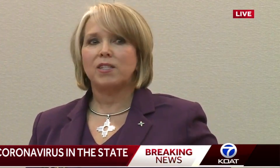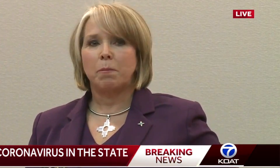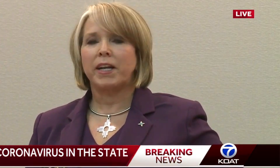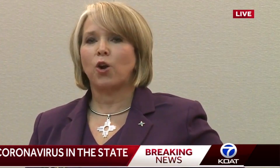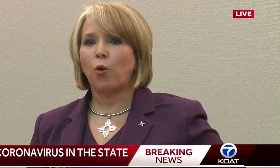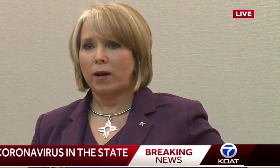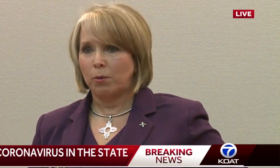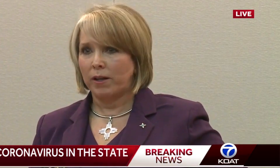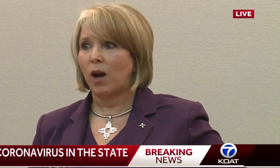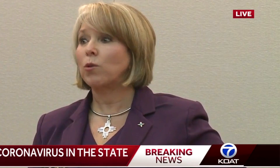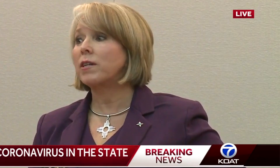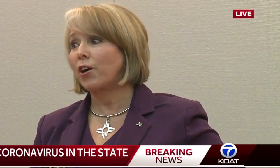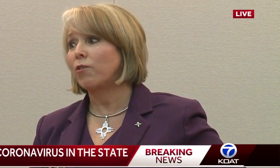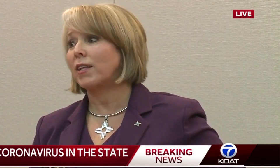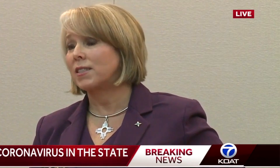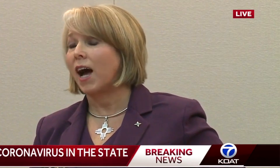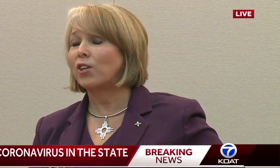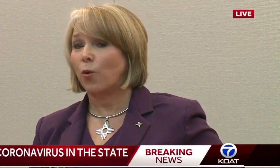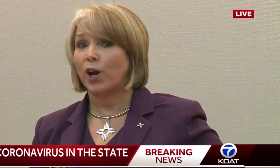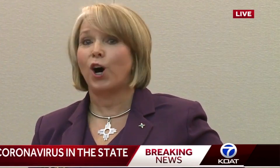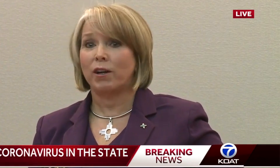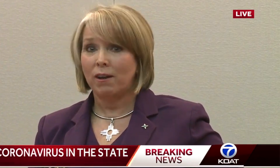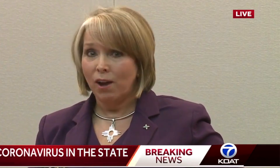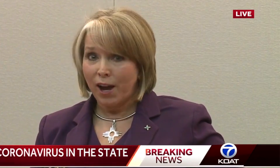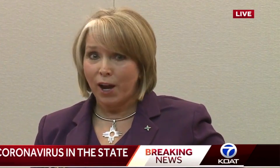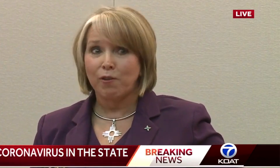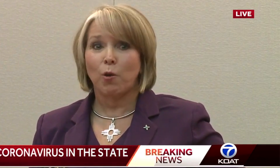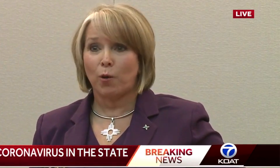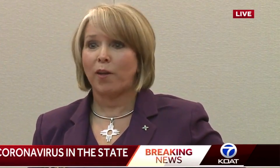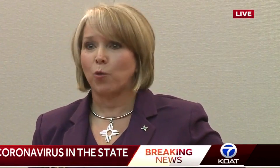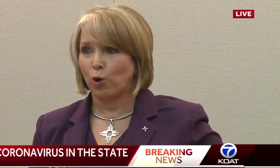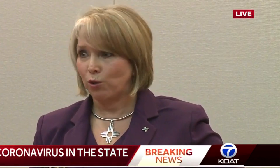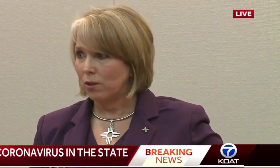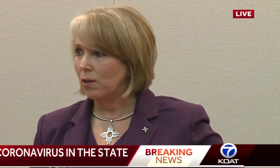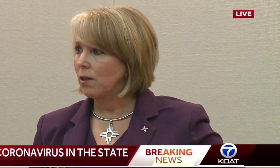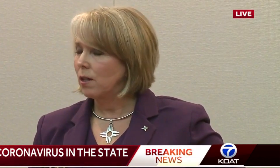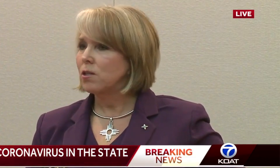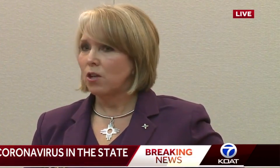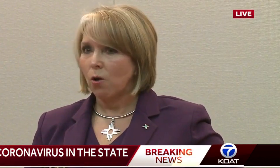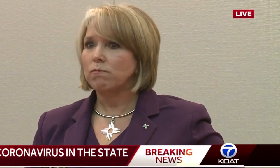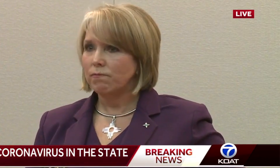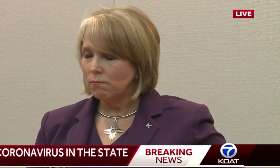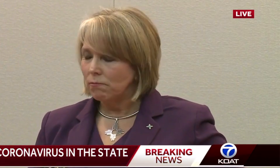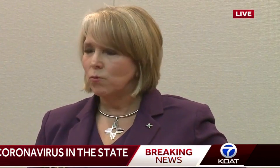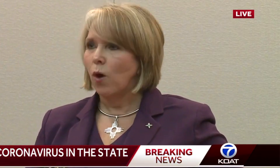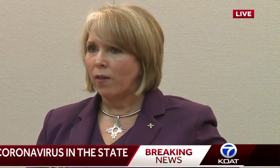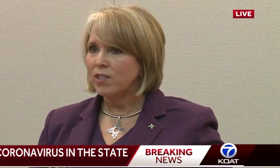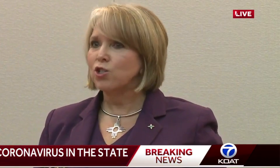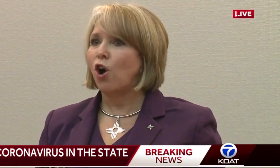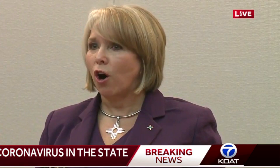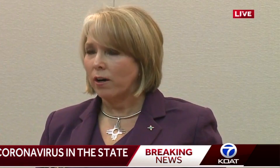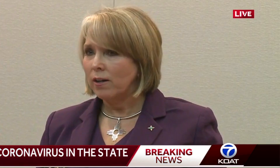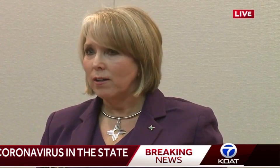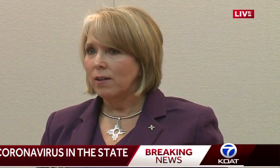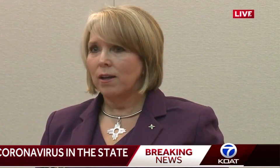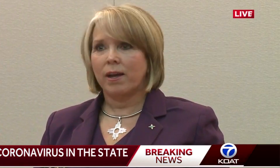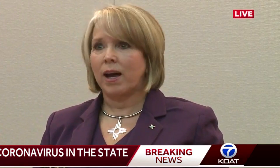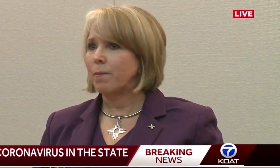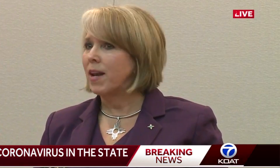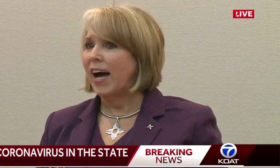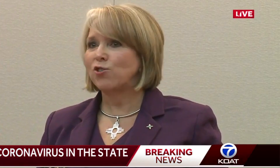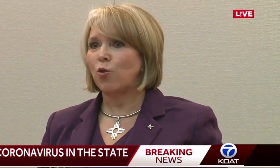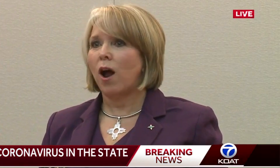has been incredible. And I will tell you that's not going on everywhere around the world. So while this is hard,